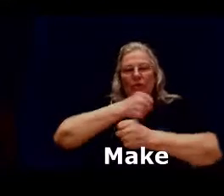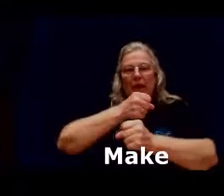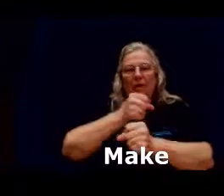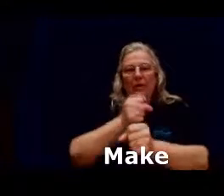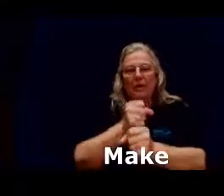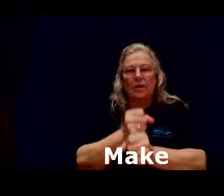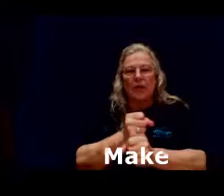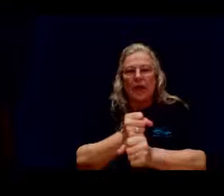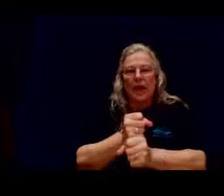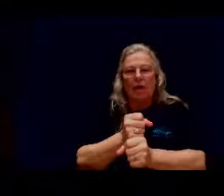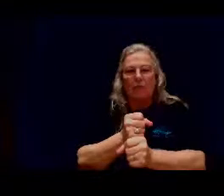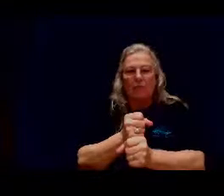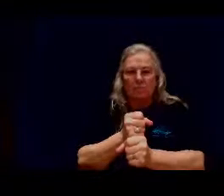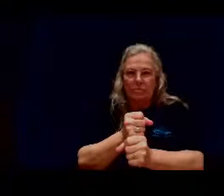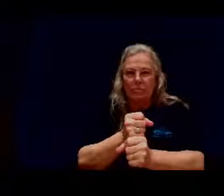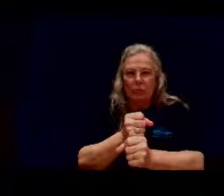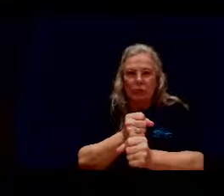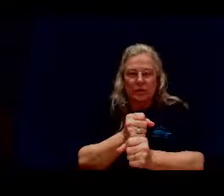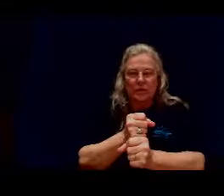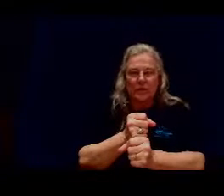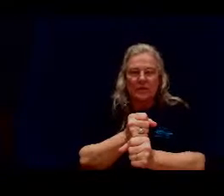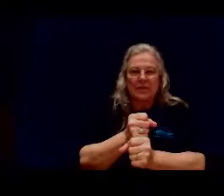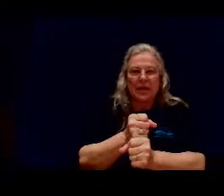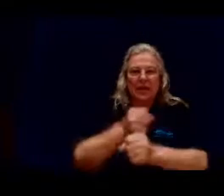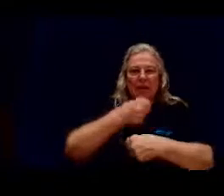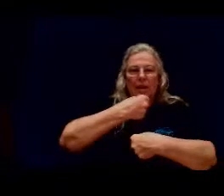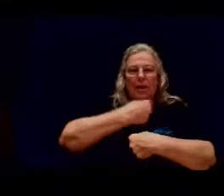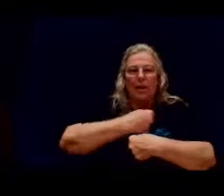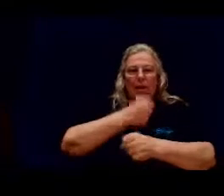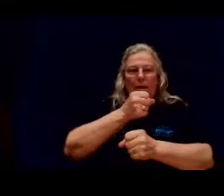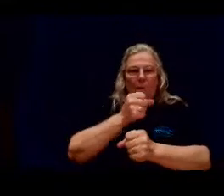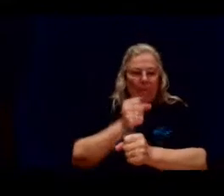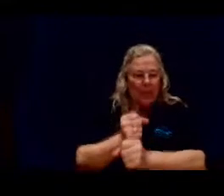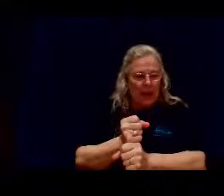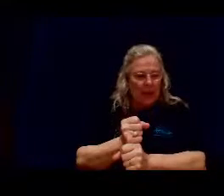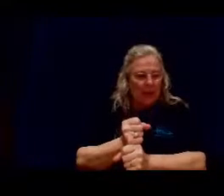and then out towards the side make